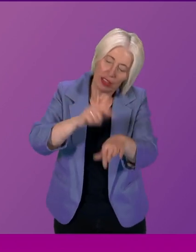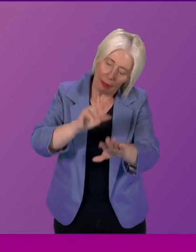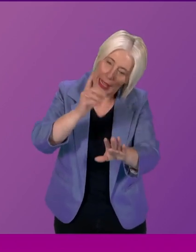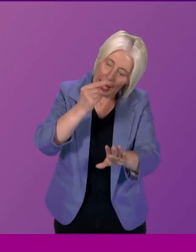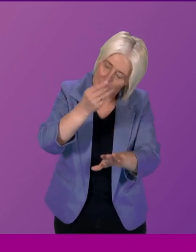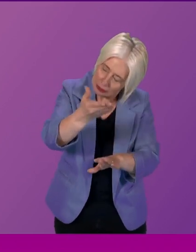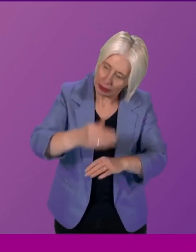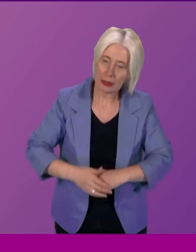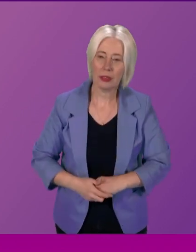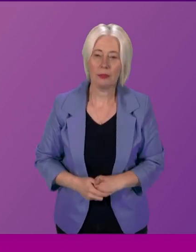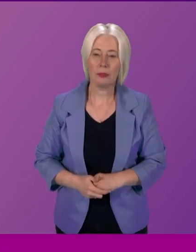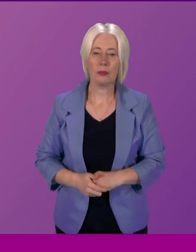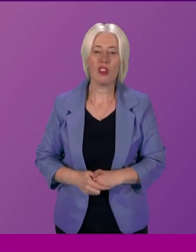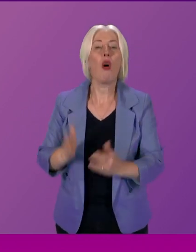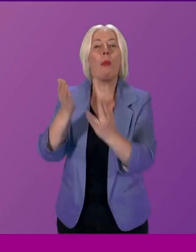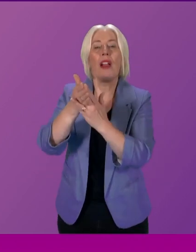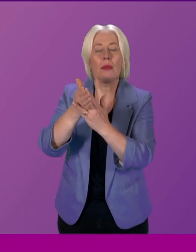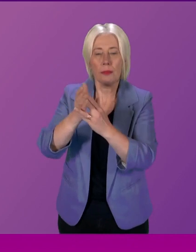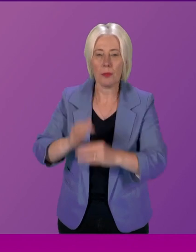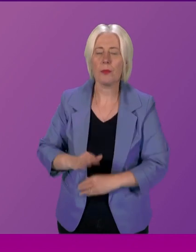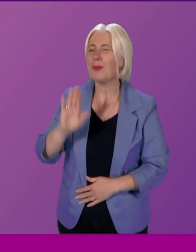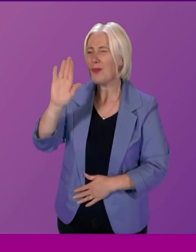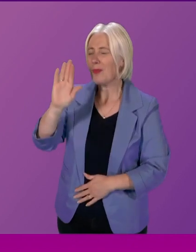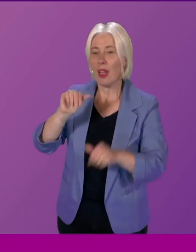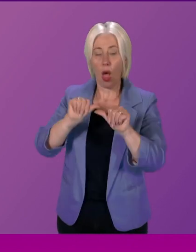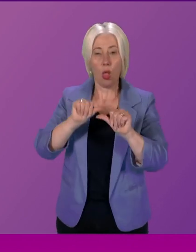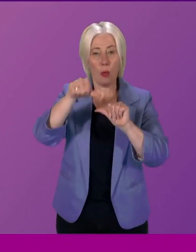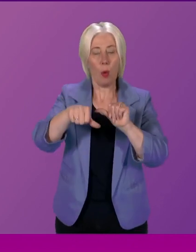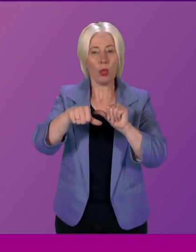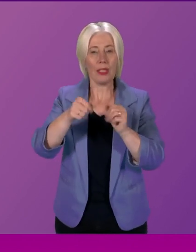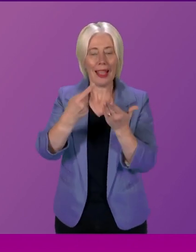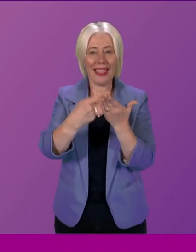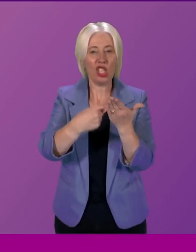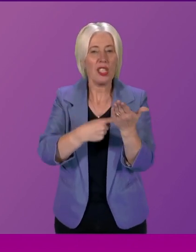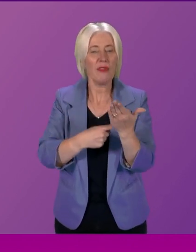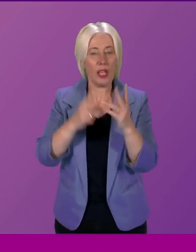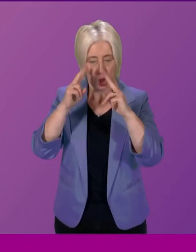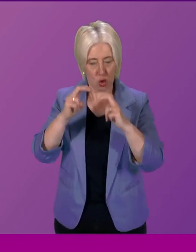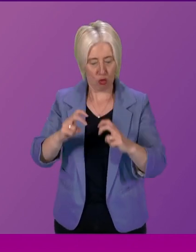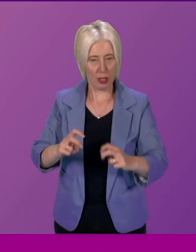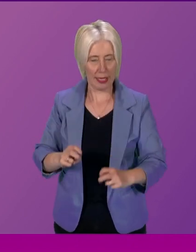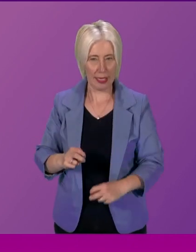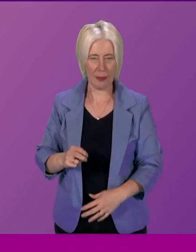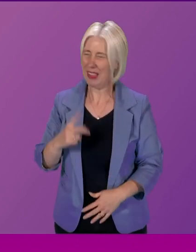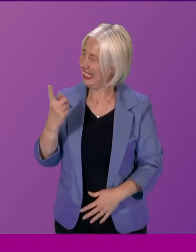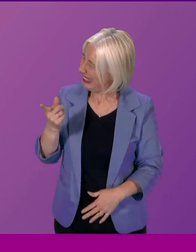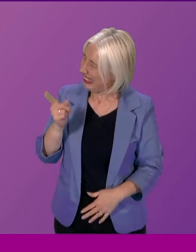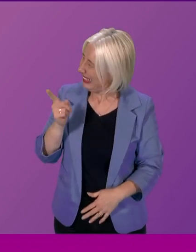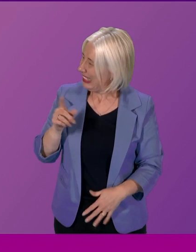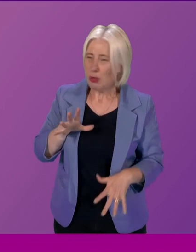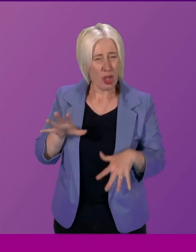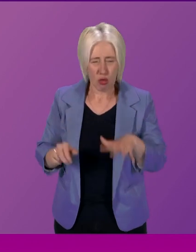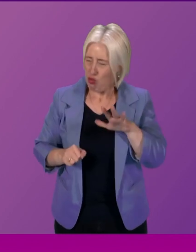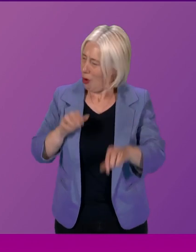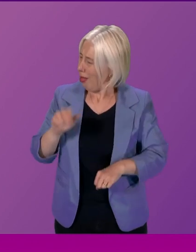Michelle Thompson. A comment on the post-legislative scrutiny. I mean, it's something that we're still struggling with within the